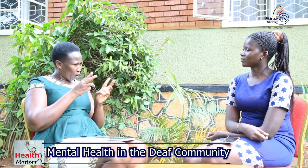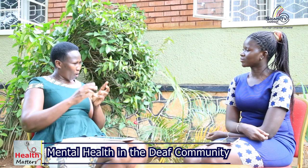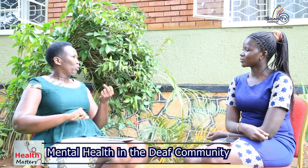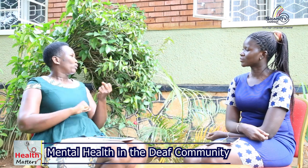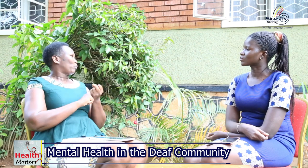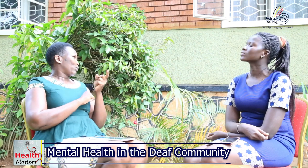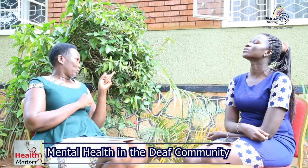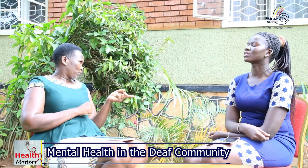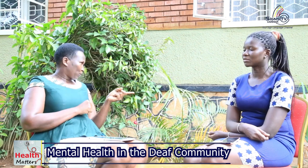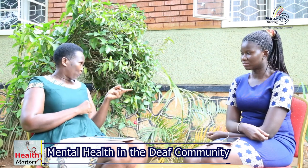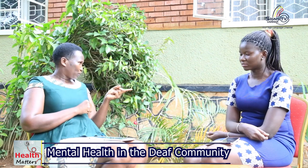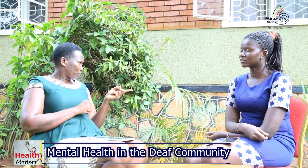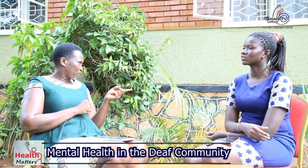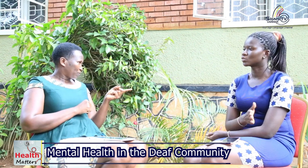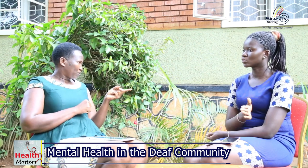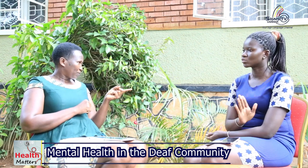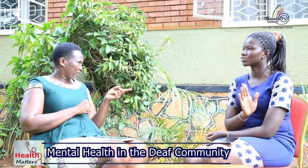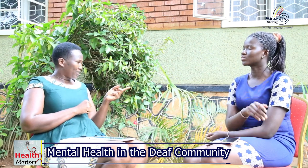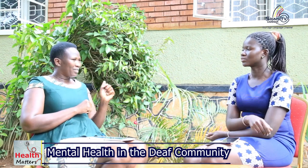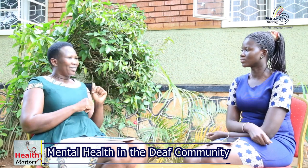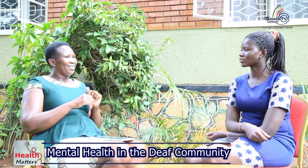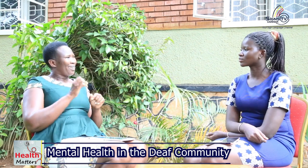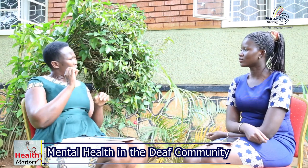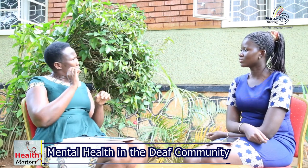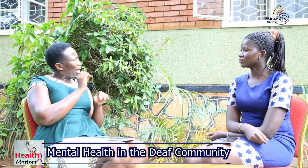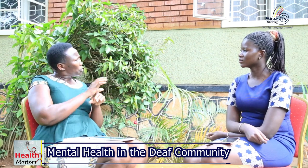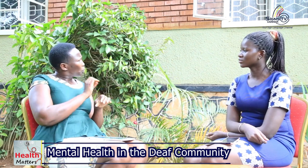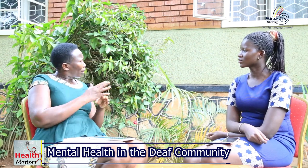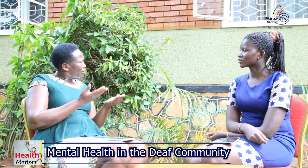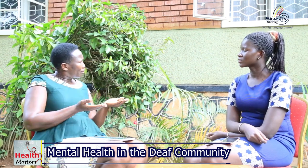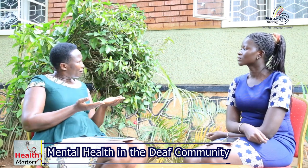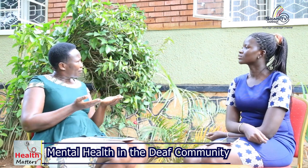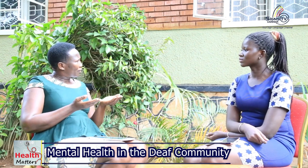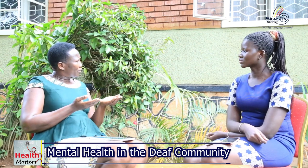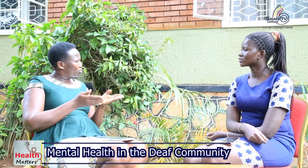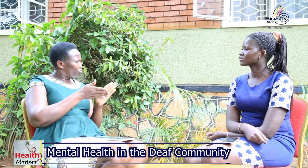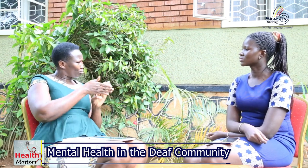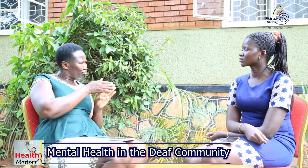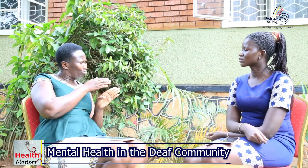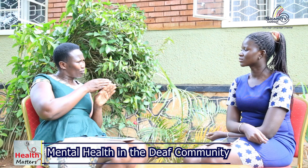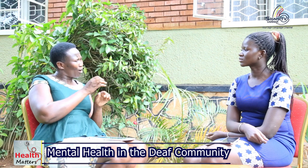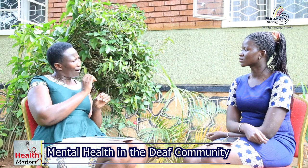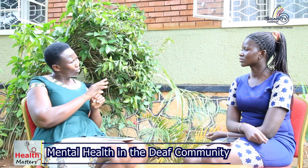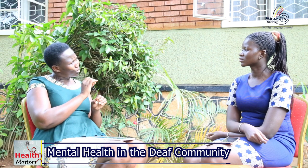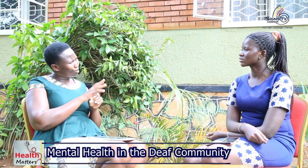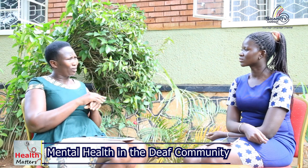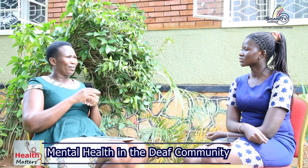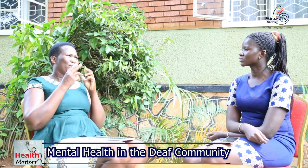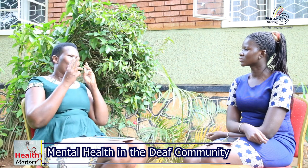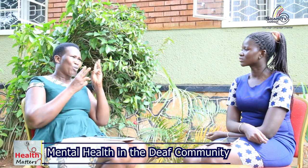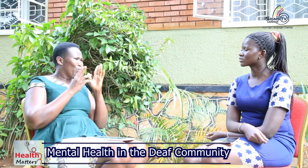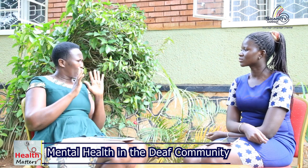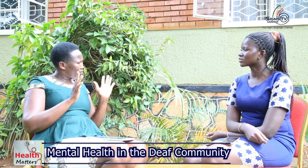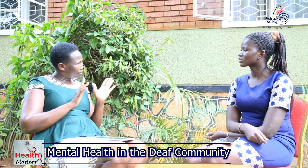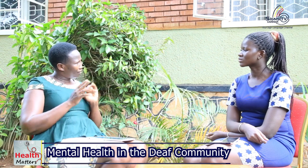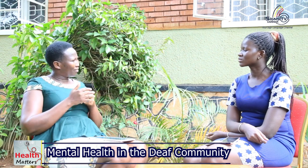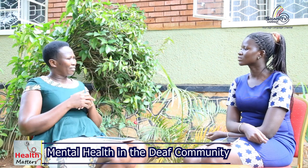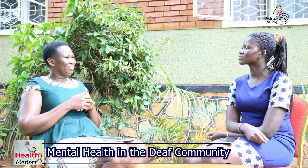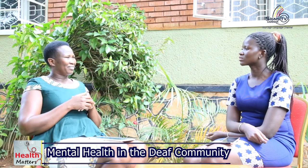they will get to know the ways on how to support such a person maybe by counseling by saying don't you